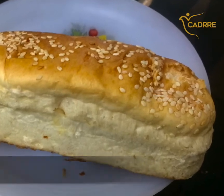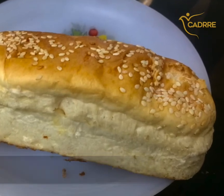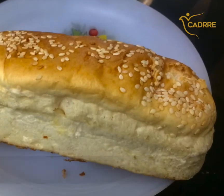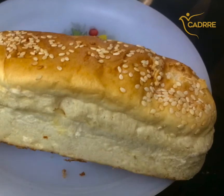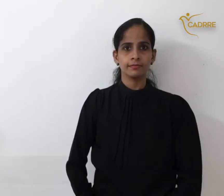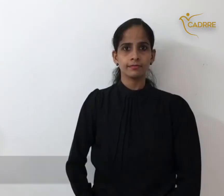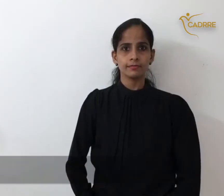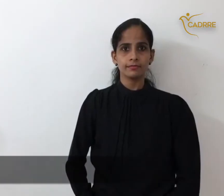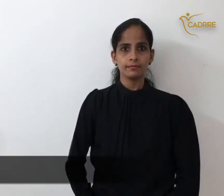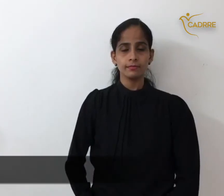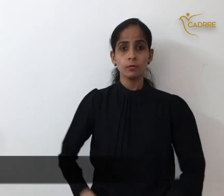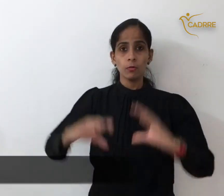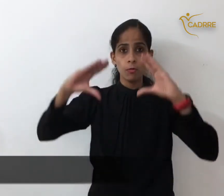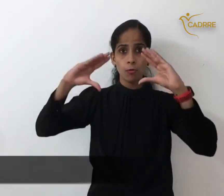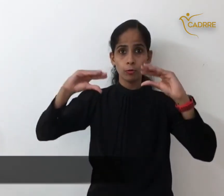bread bread